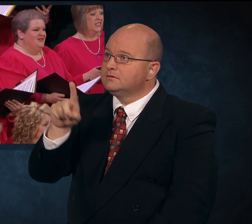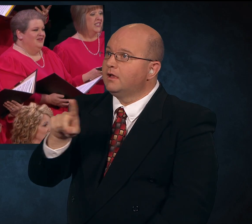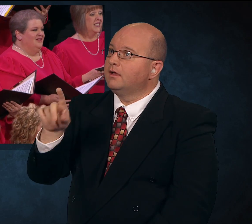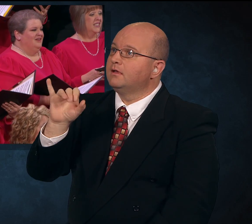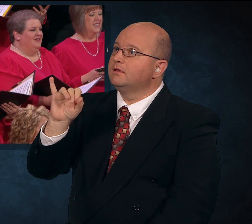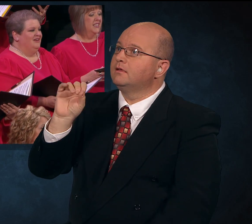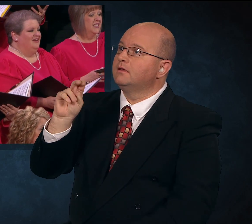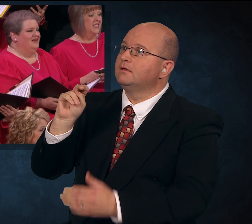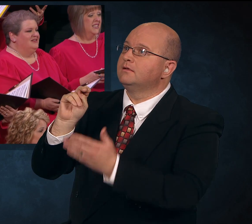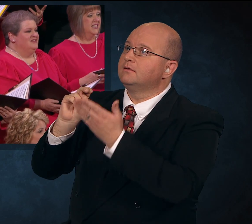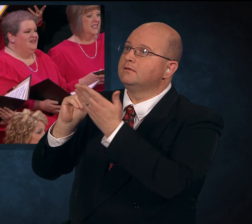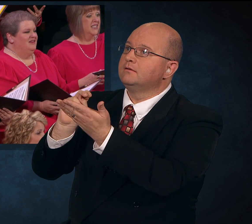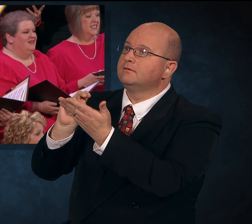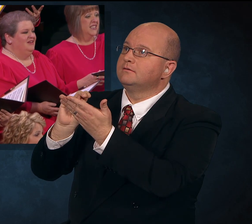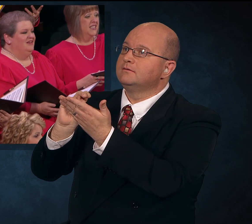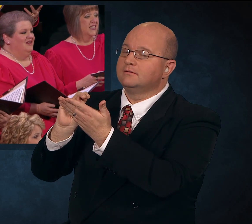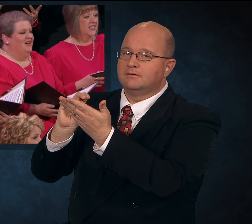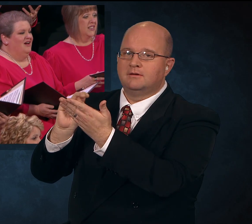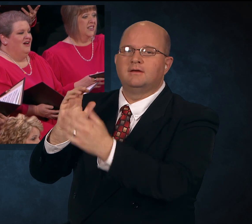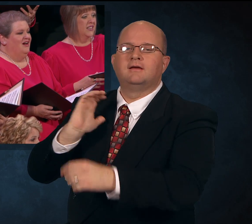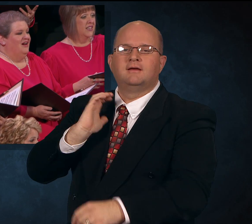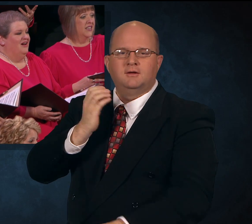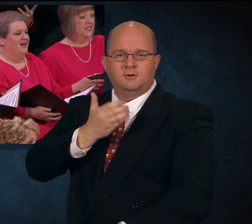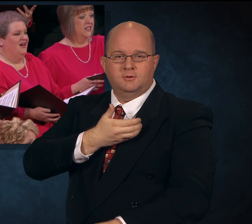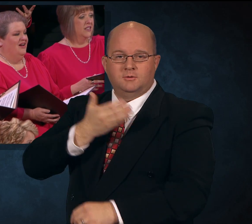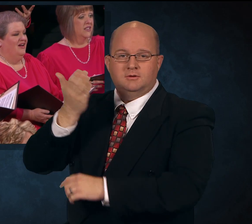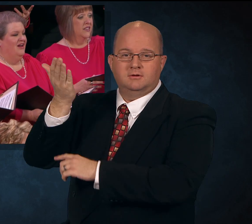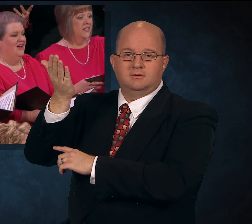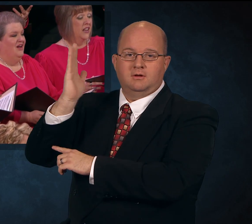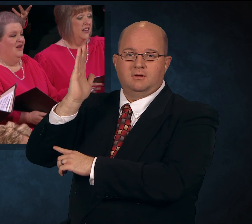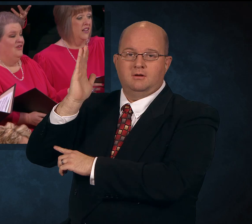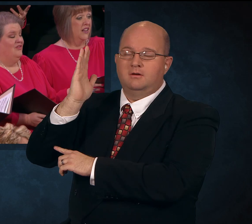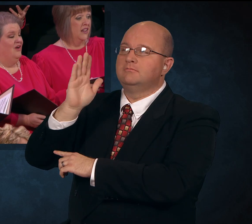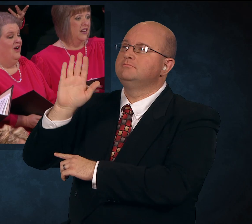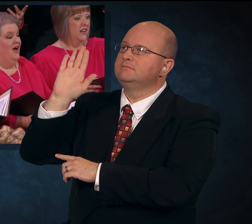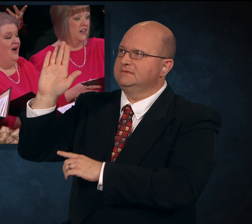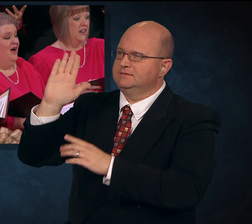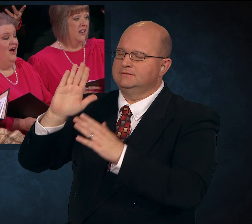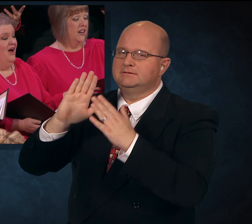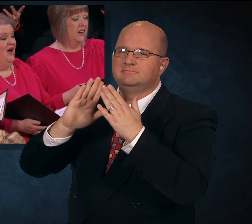city of the God.